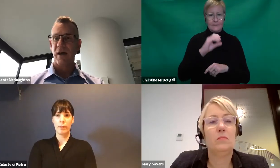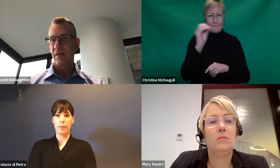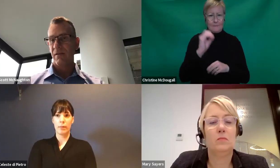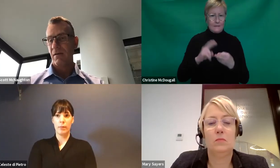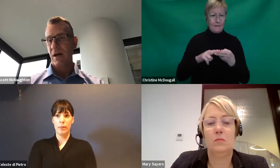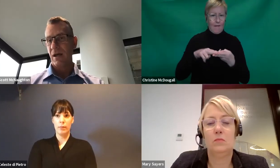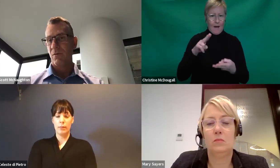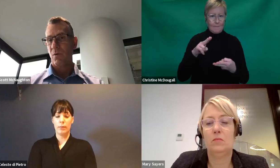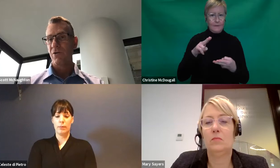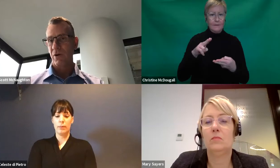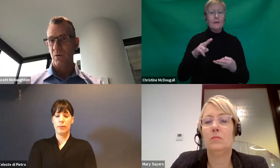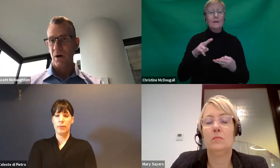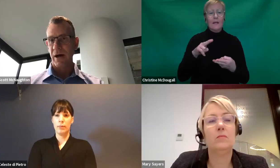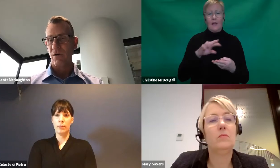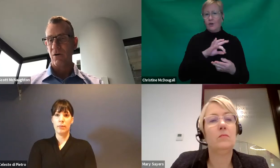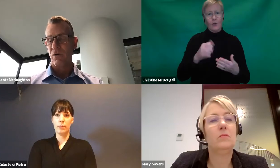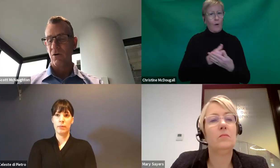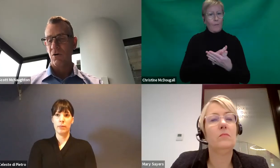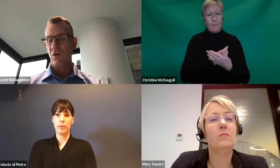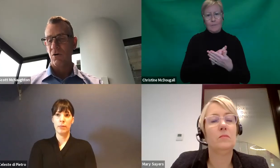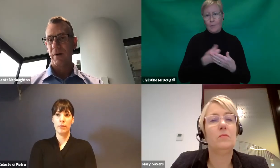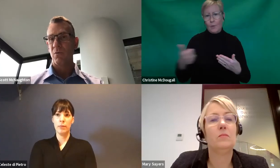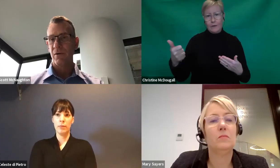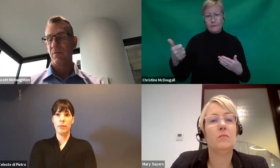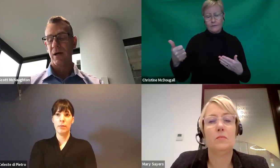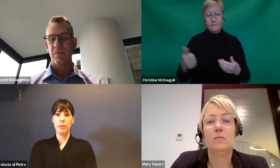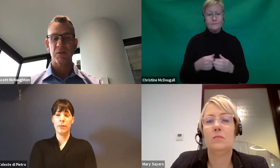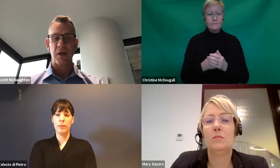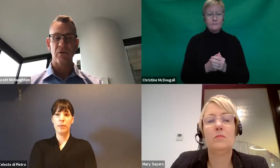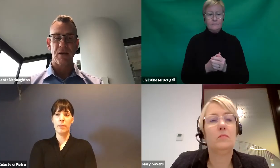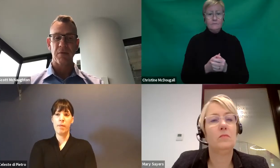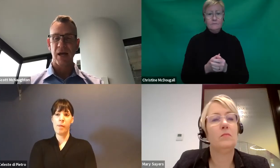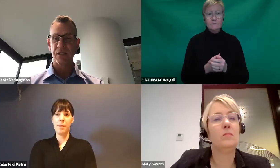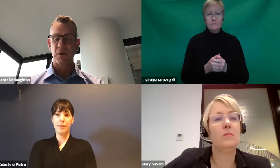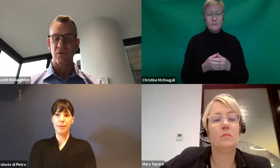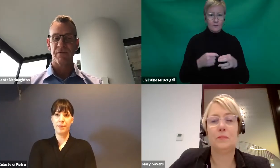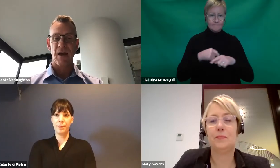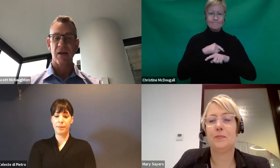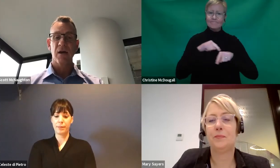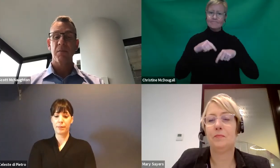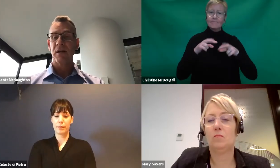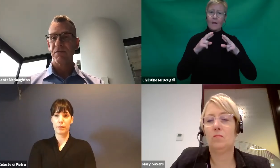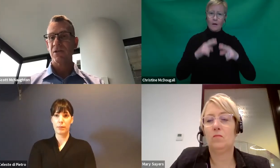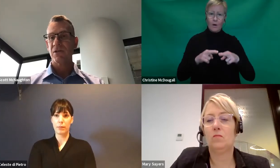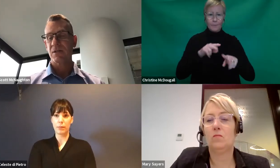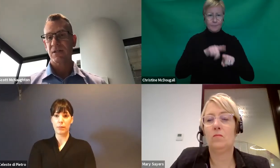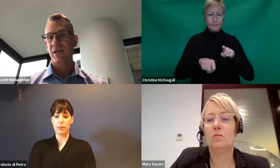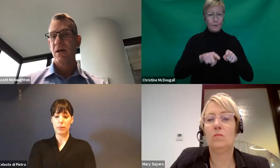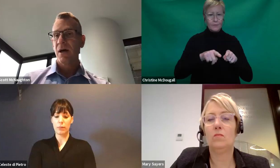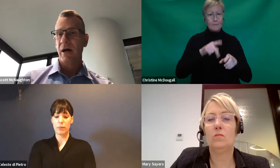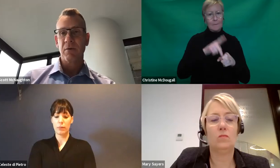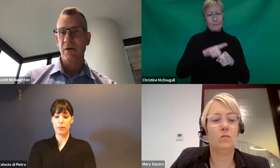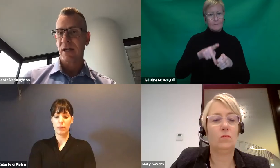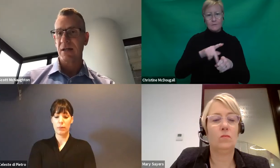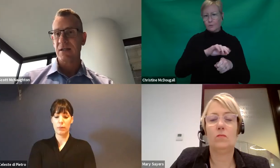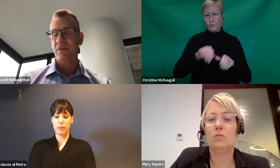hoping that it won't require all people, people won't spend all of their plans because of that. But if they do, as I said,